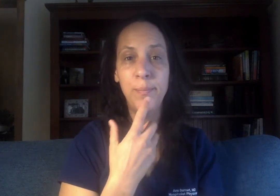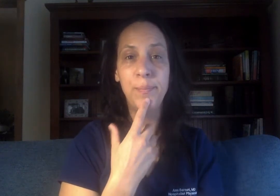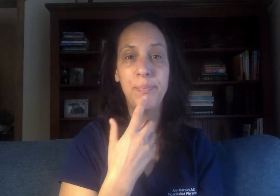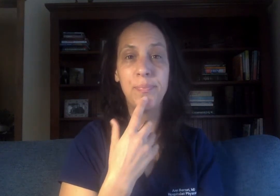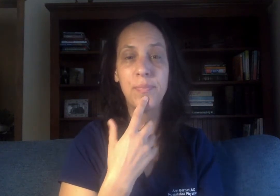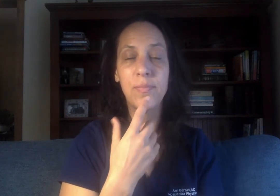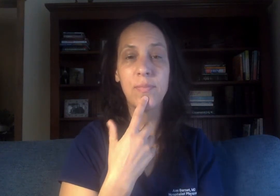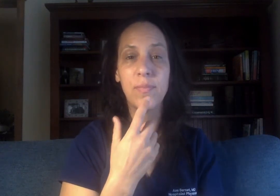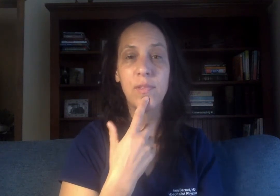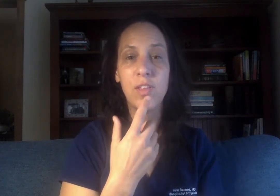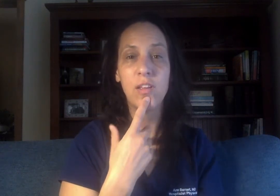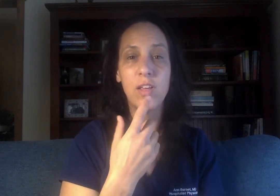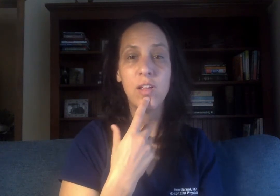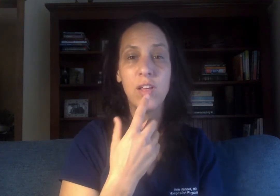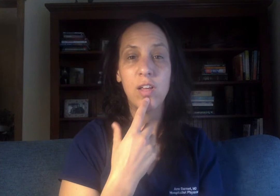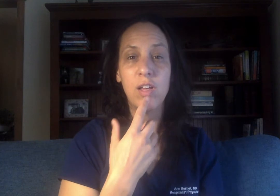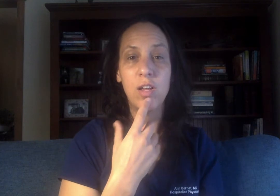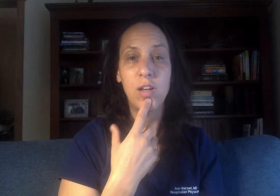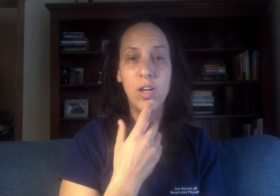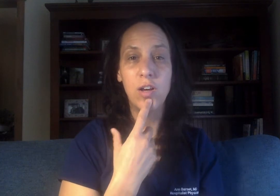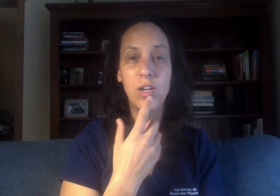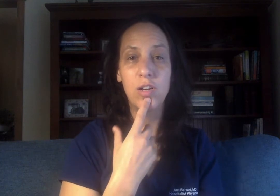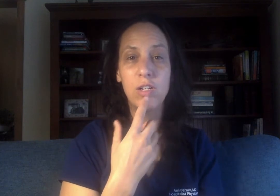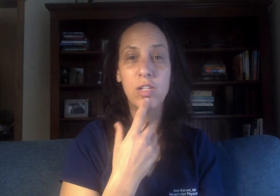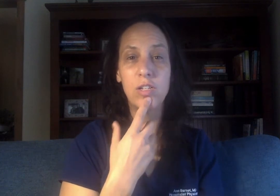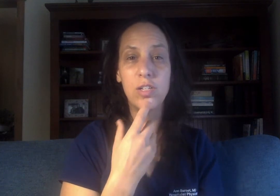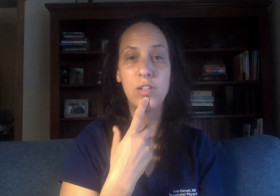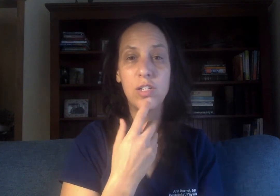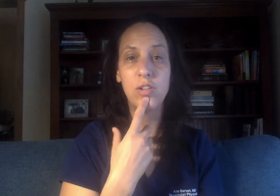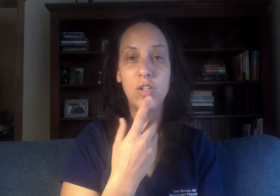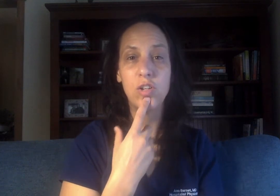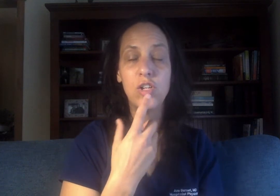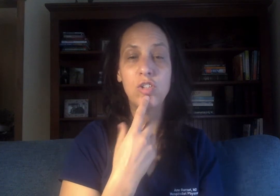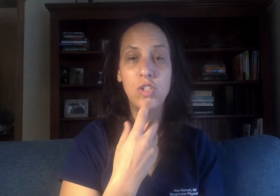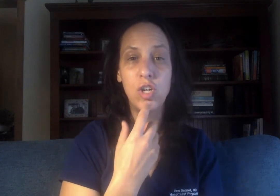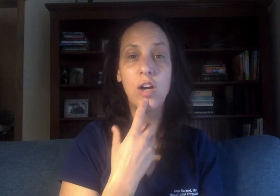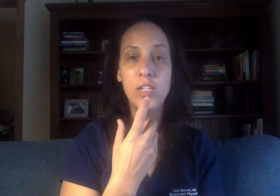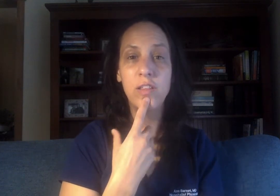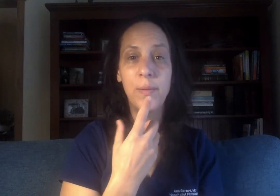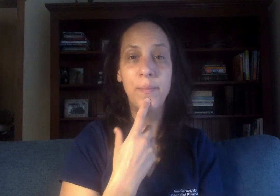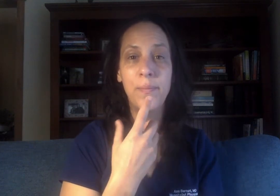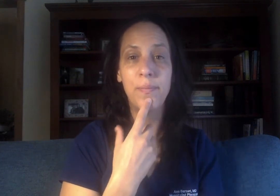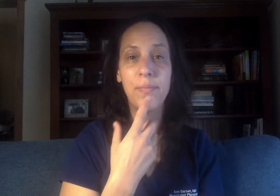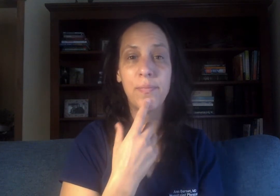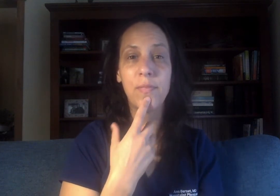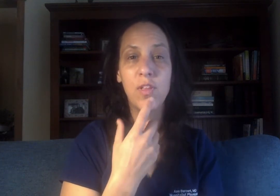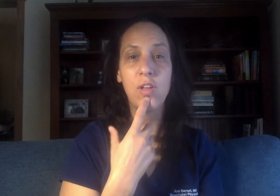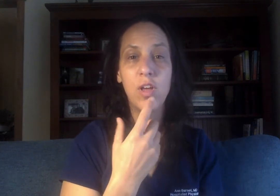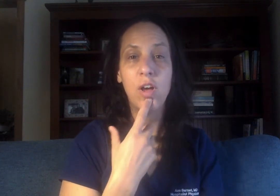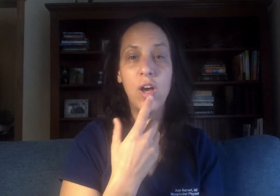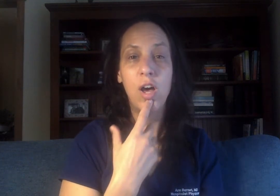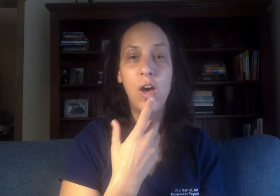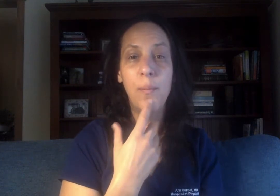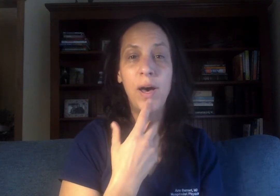to talk to them about